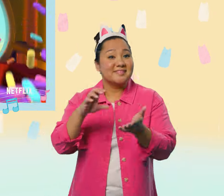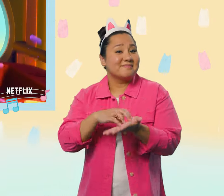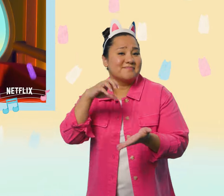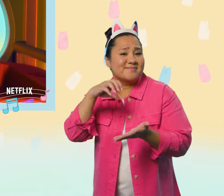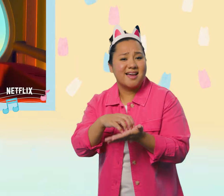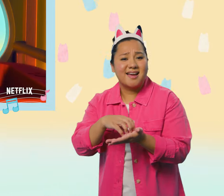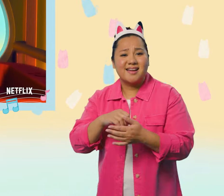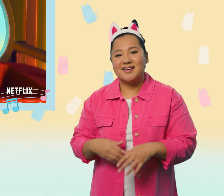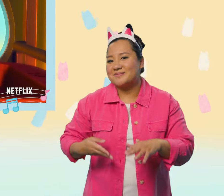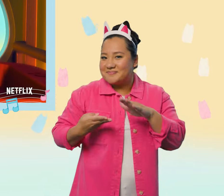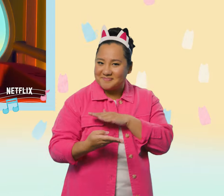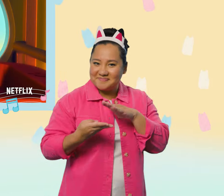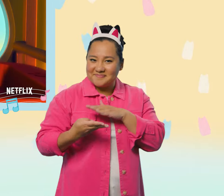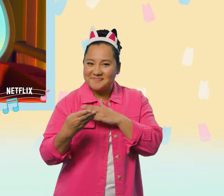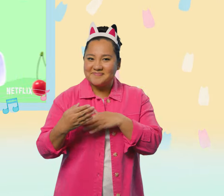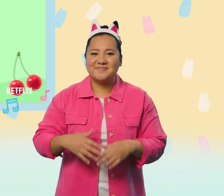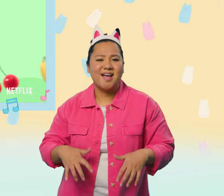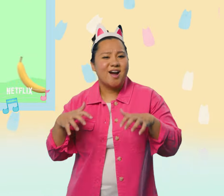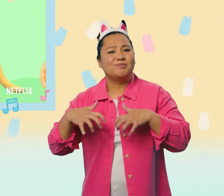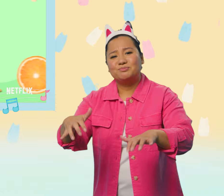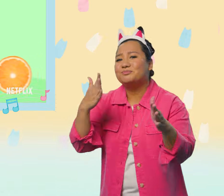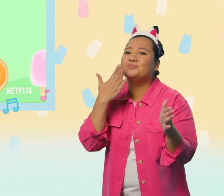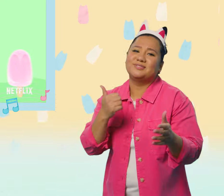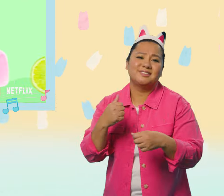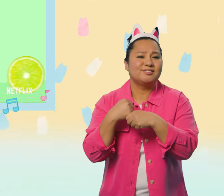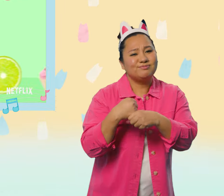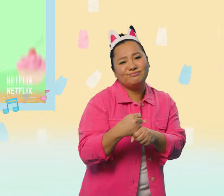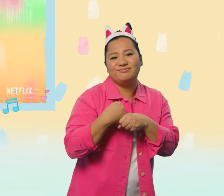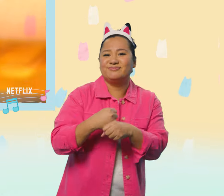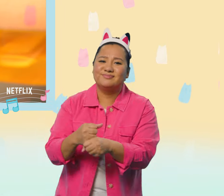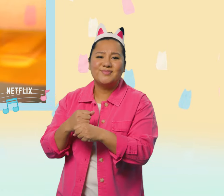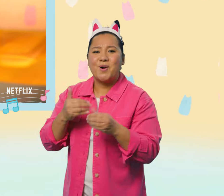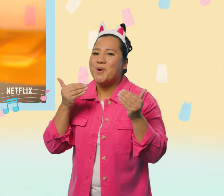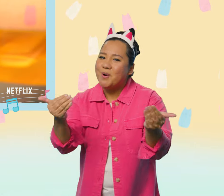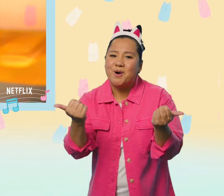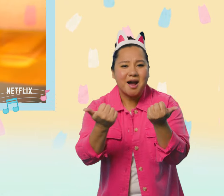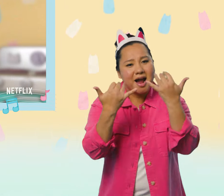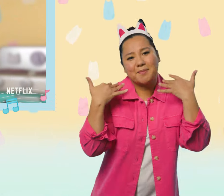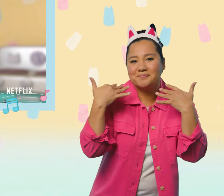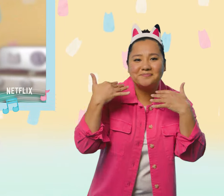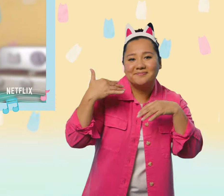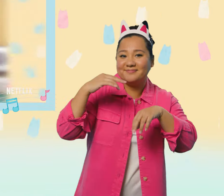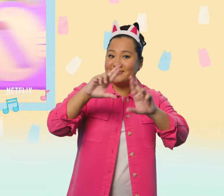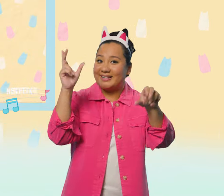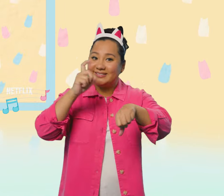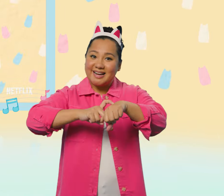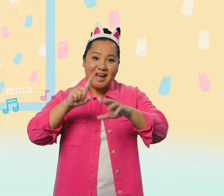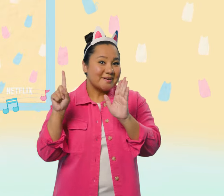Cupcakes! Baking! Couple dozen treats in the making! Gonna gobble them up when the timer sounds!